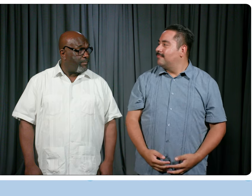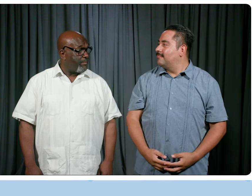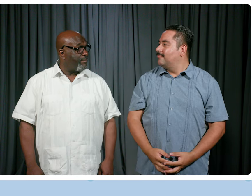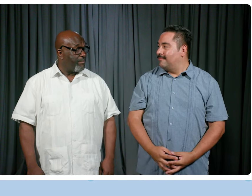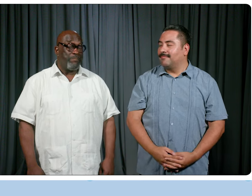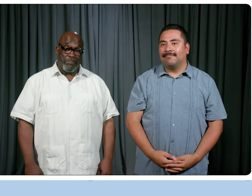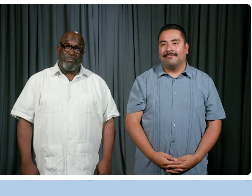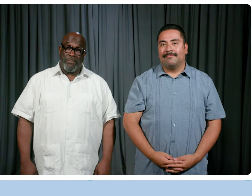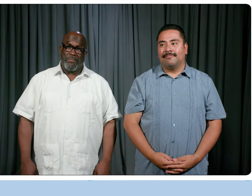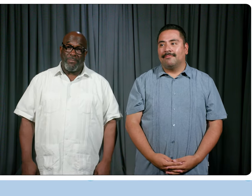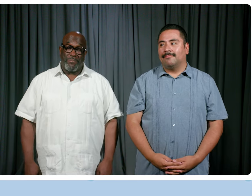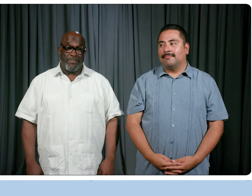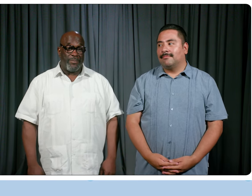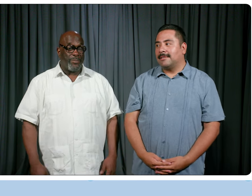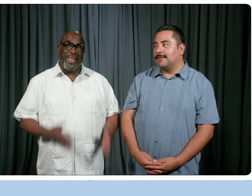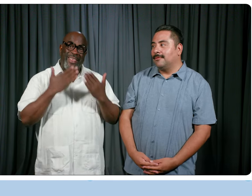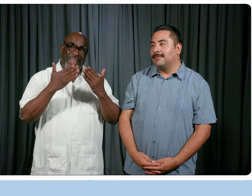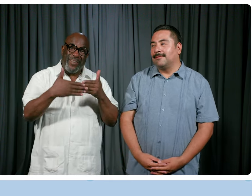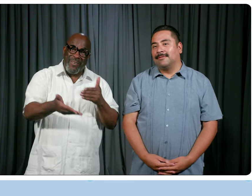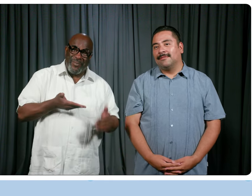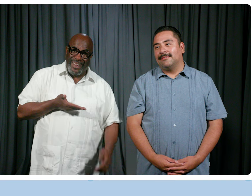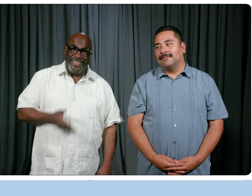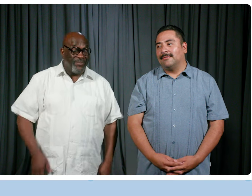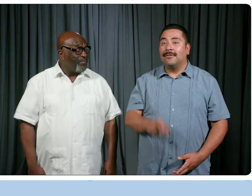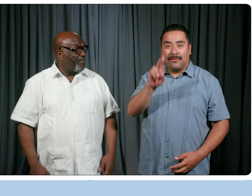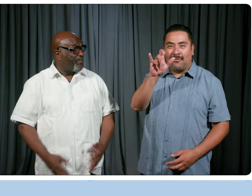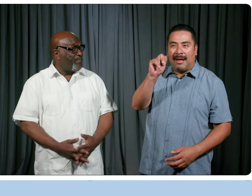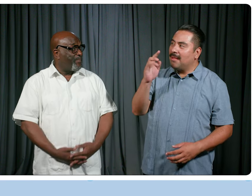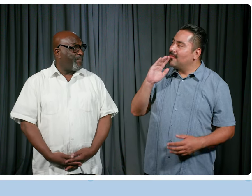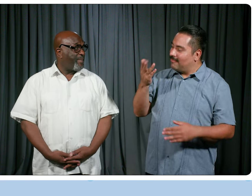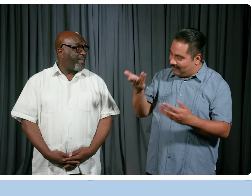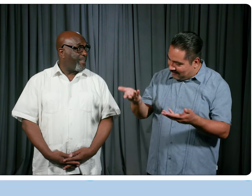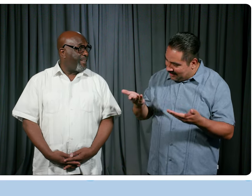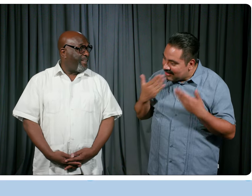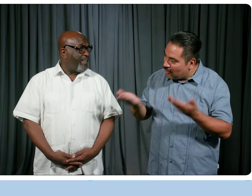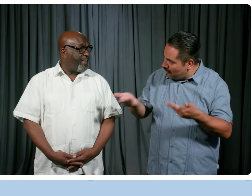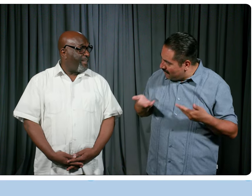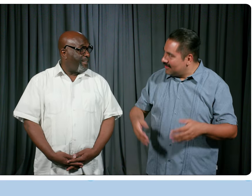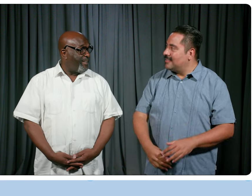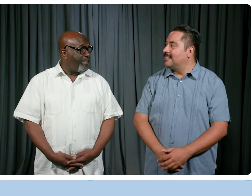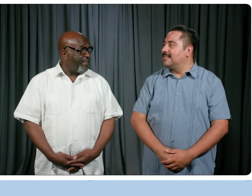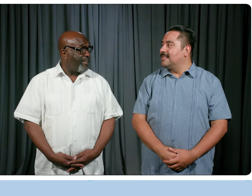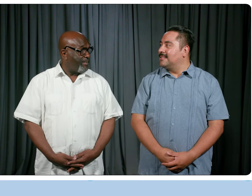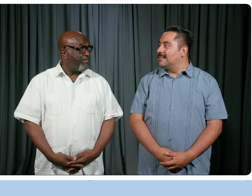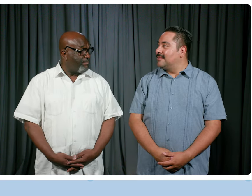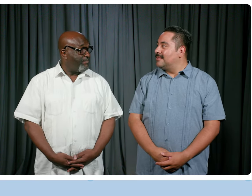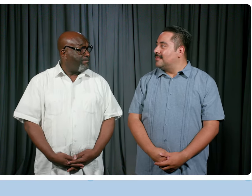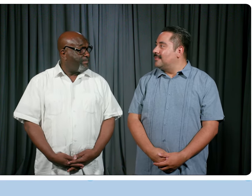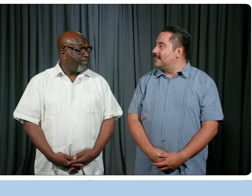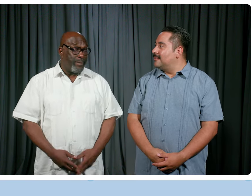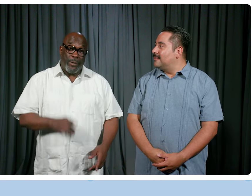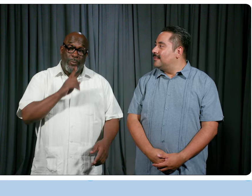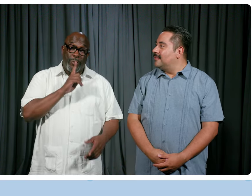Well, Robin, thank you for joining us. Thank you for having me. Of course. We're excited to hear about all the work you've been up to. just